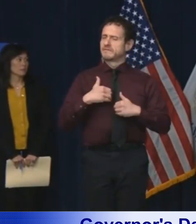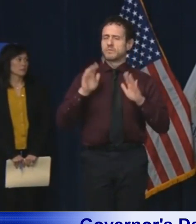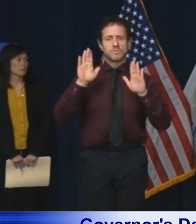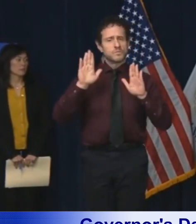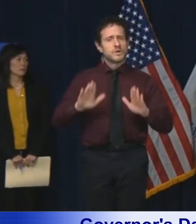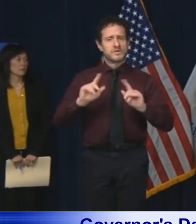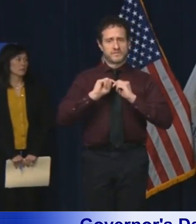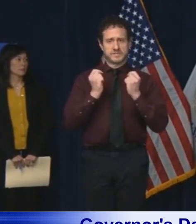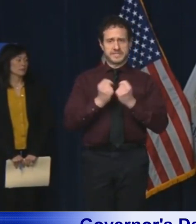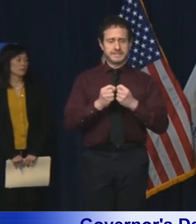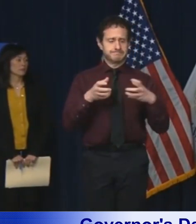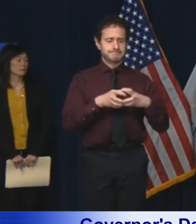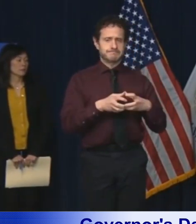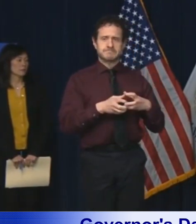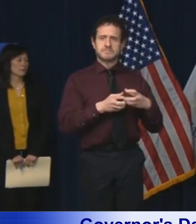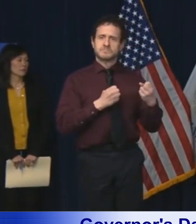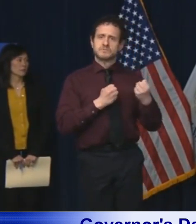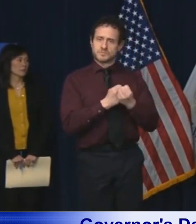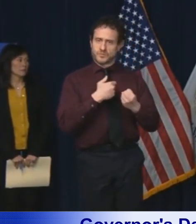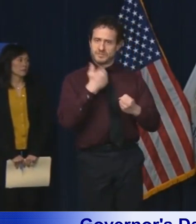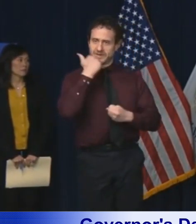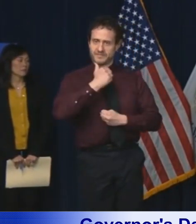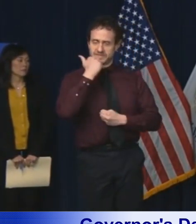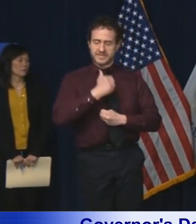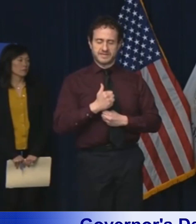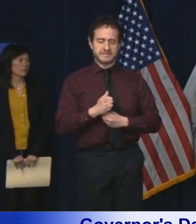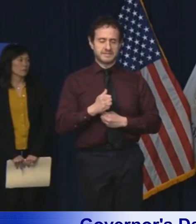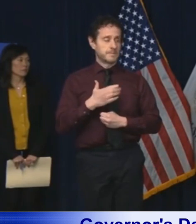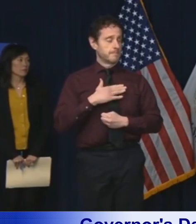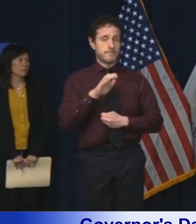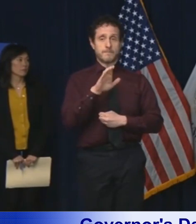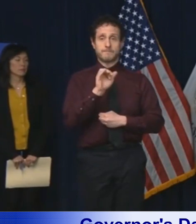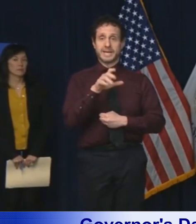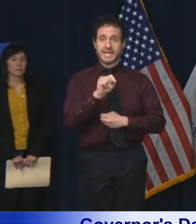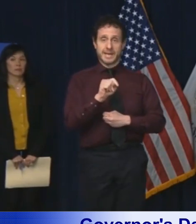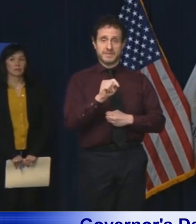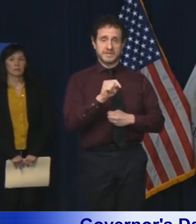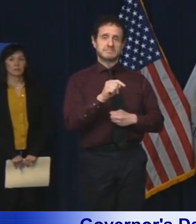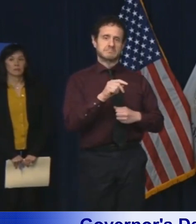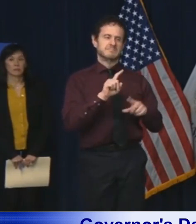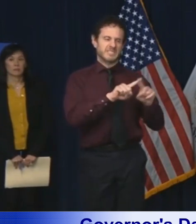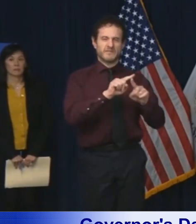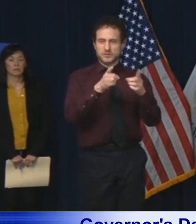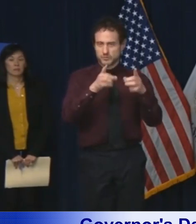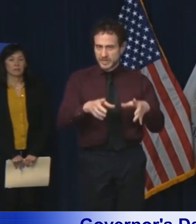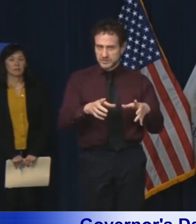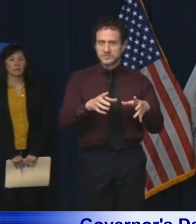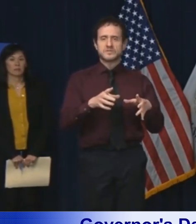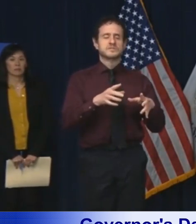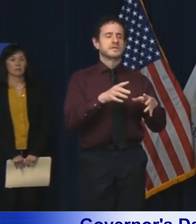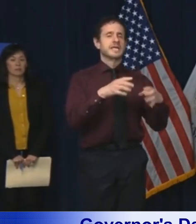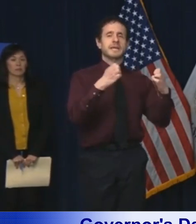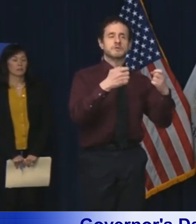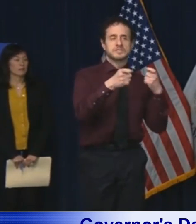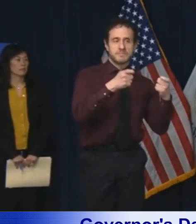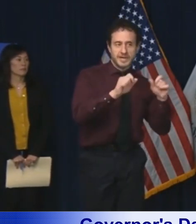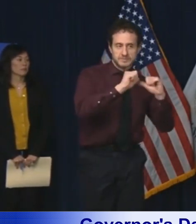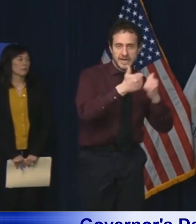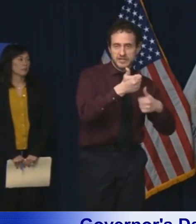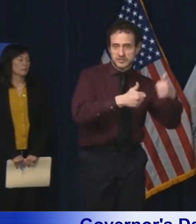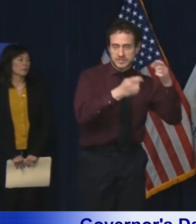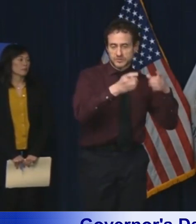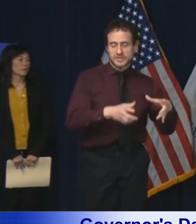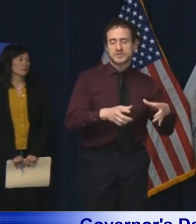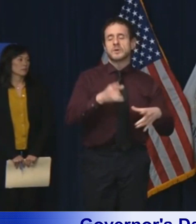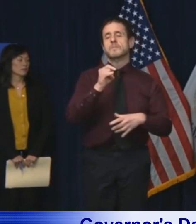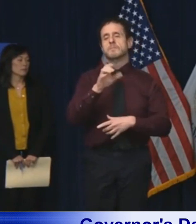team by my side every day, including the cabinet members leading the Emergency Management Agency, Public Health Department, Human